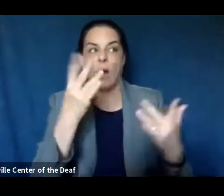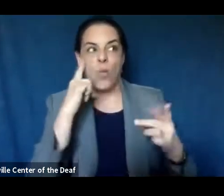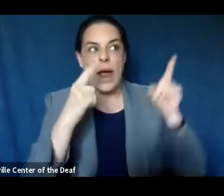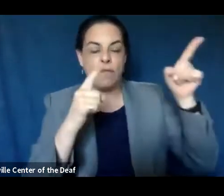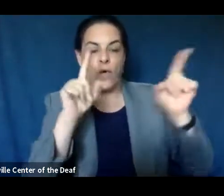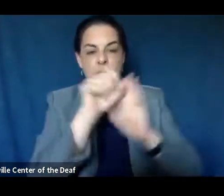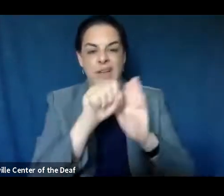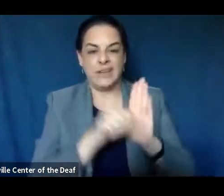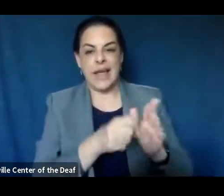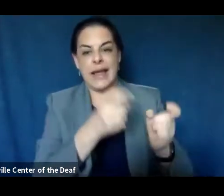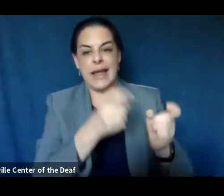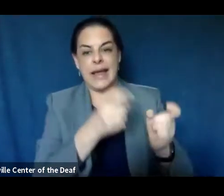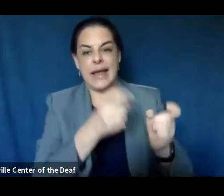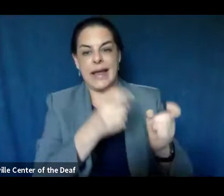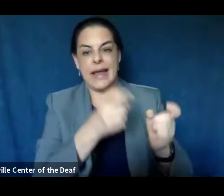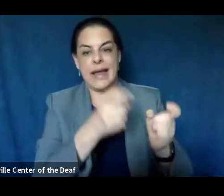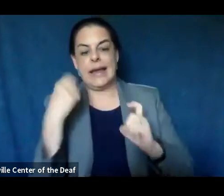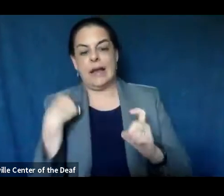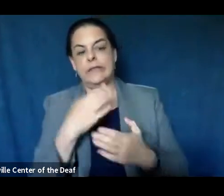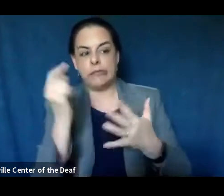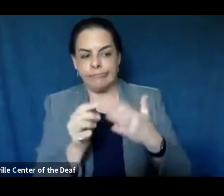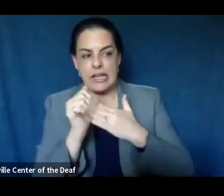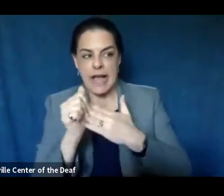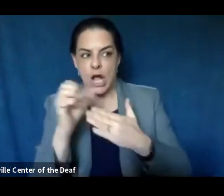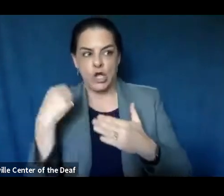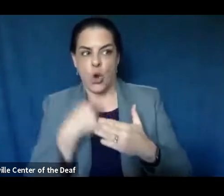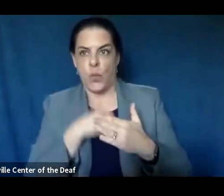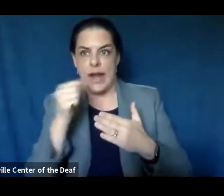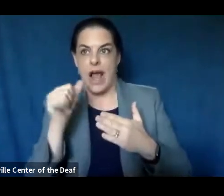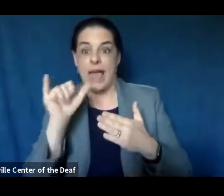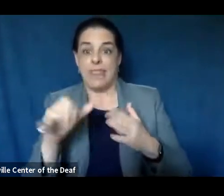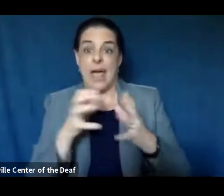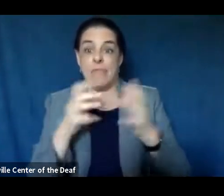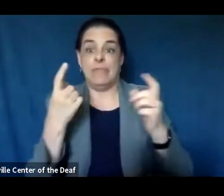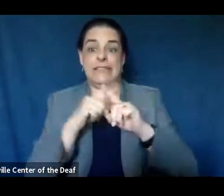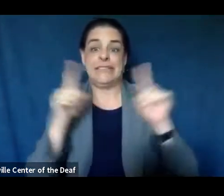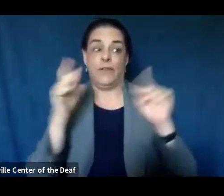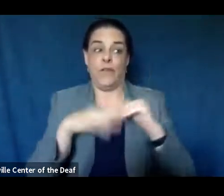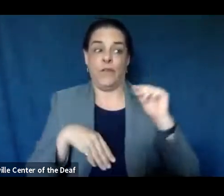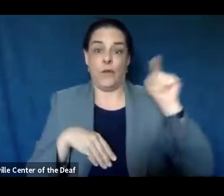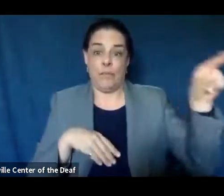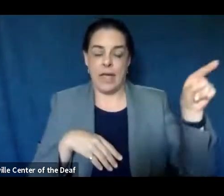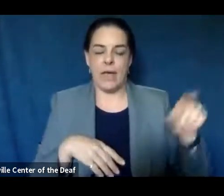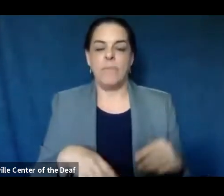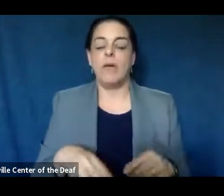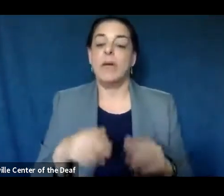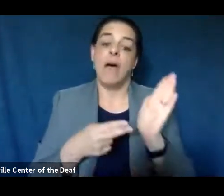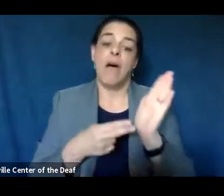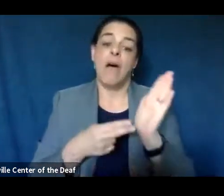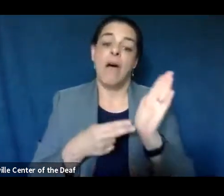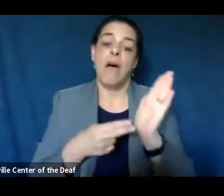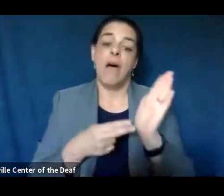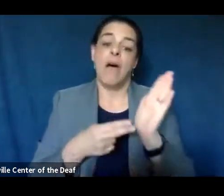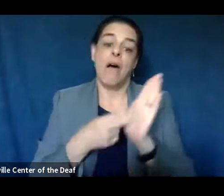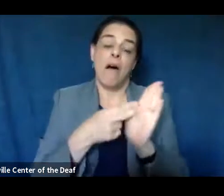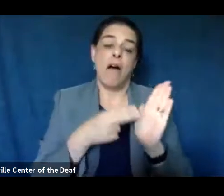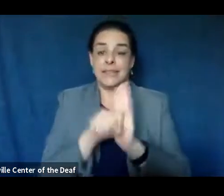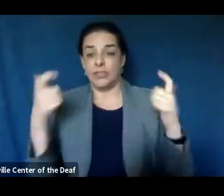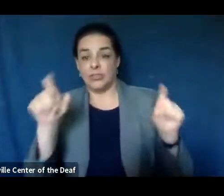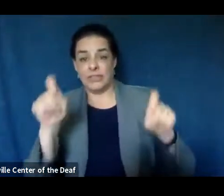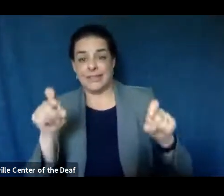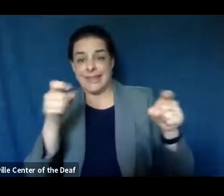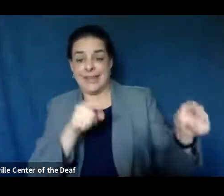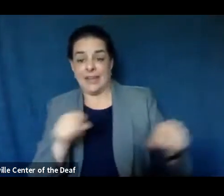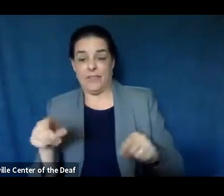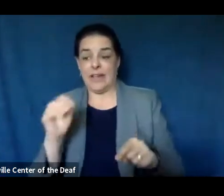we're not doing things dramatically different from them. Um, to be honest in the states, huge testing events and in ours, we just